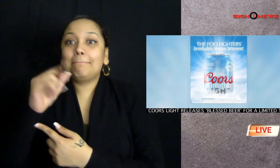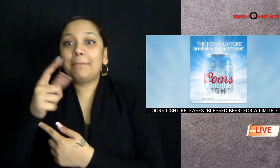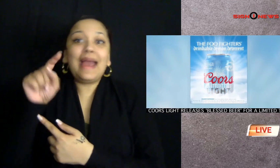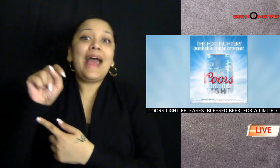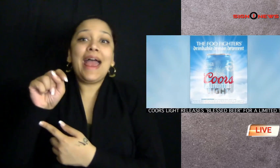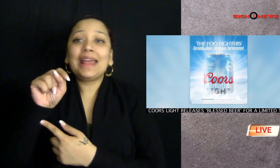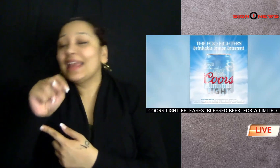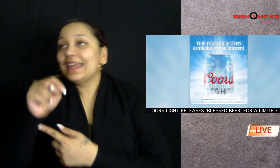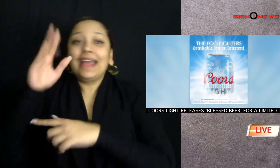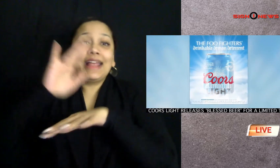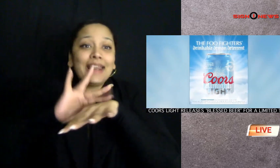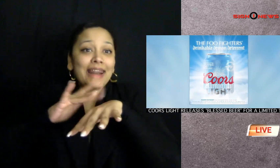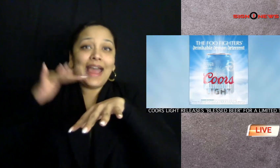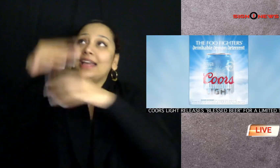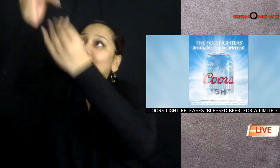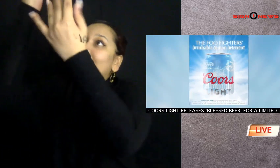almighty light